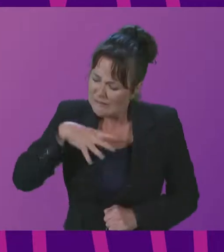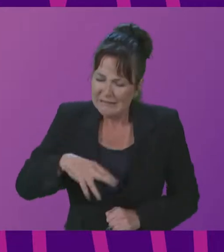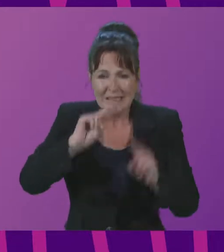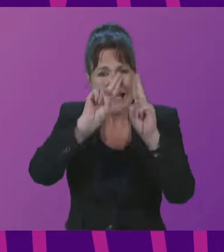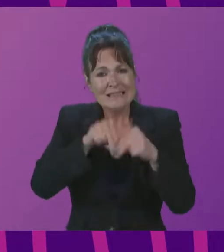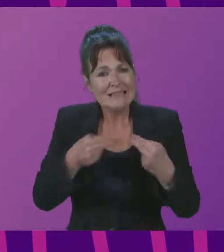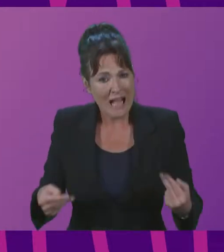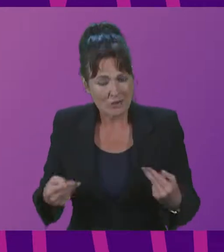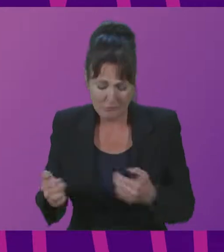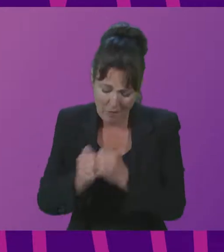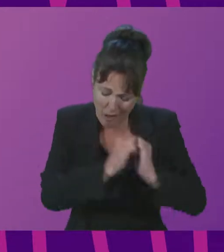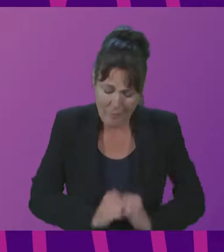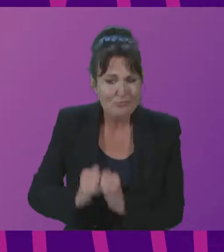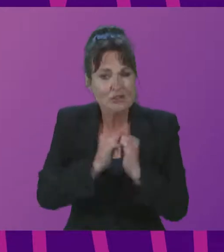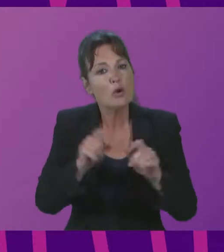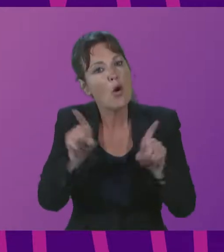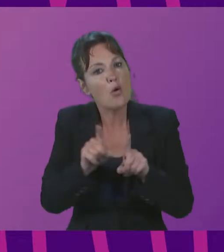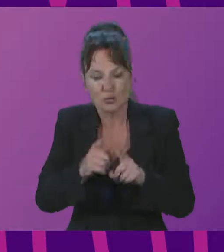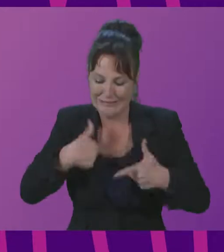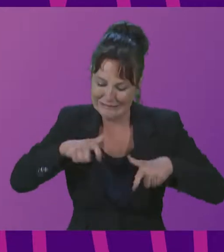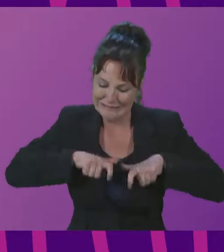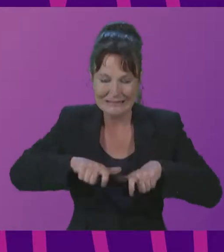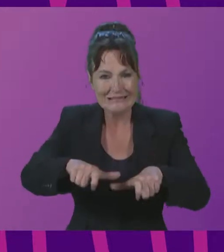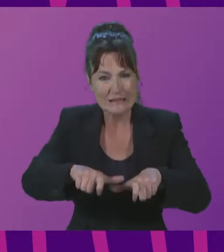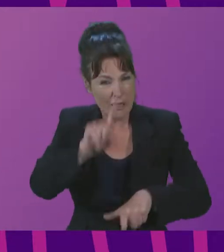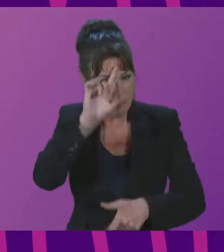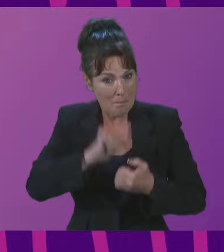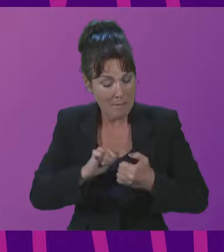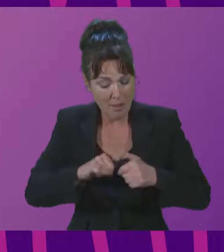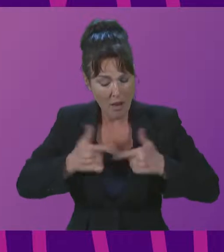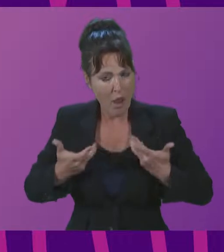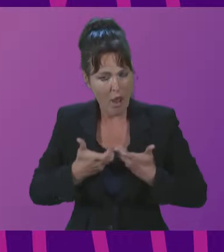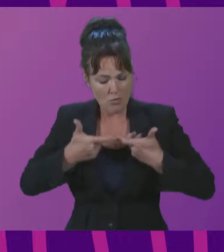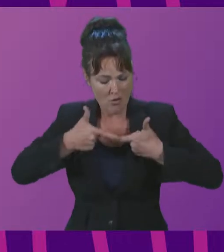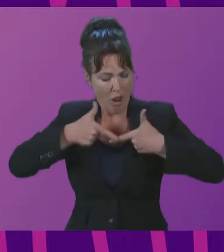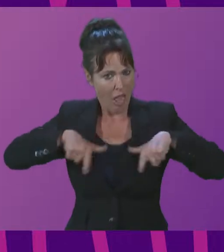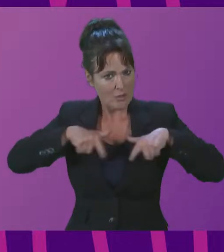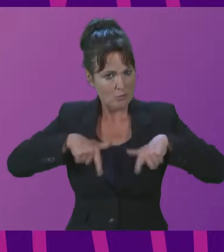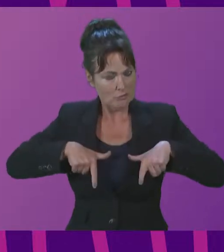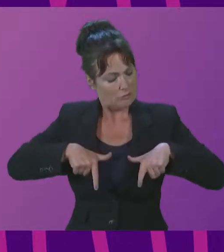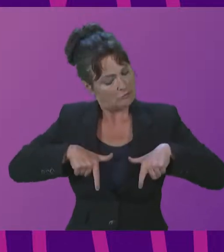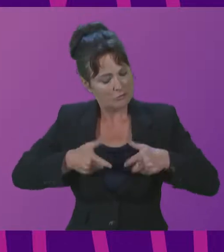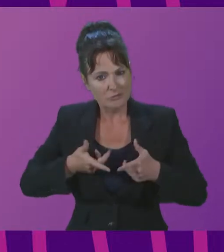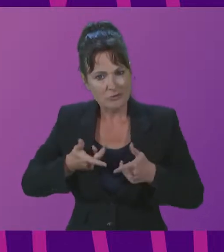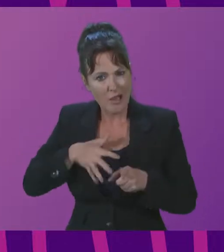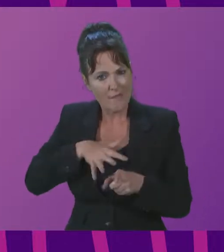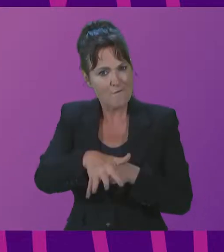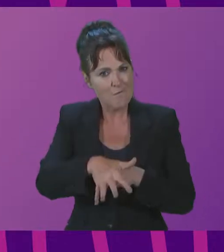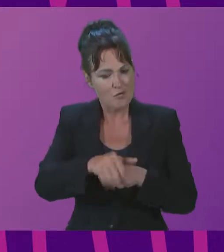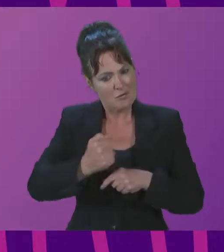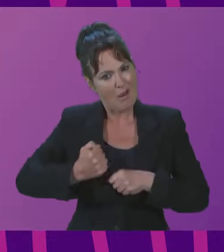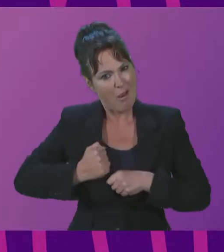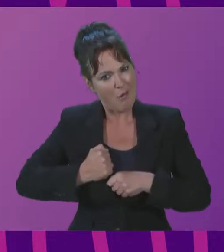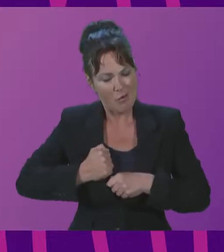sustainability. And how do our languages frame our cultural ideas? The digital domain provides both opportunities and